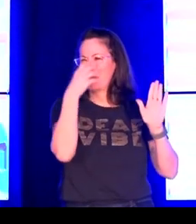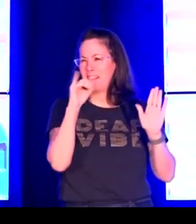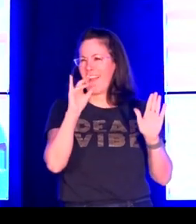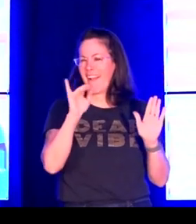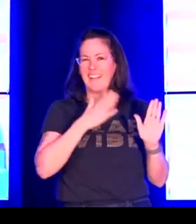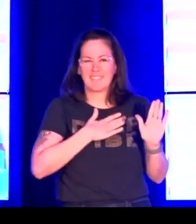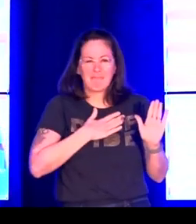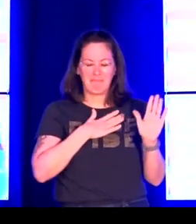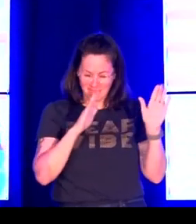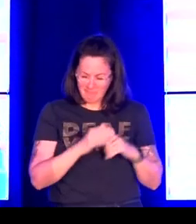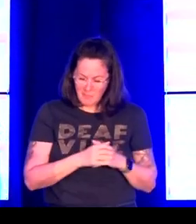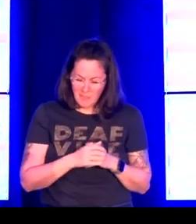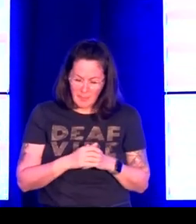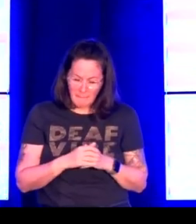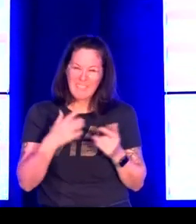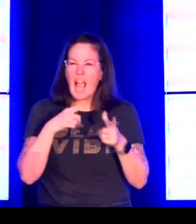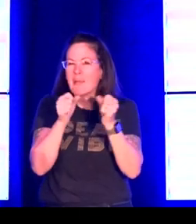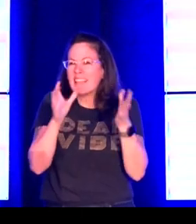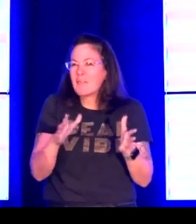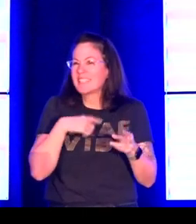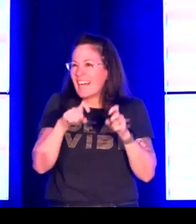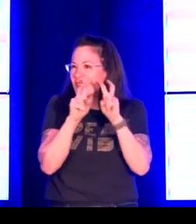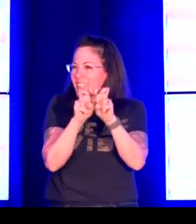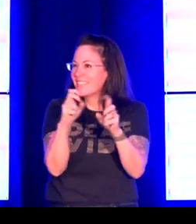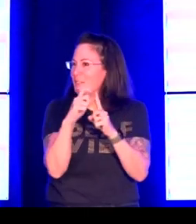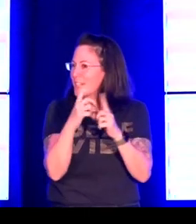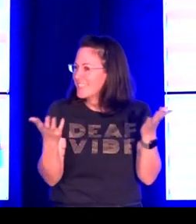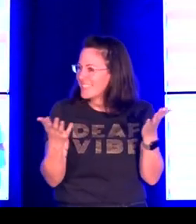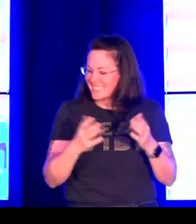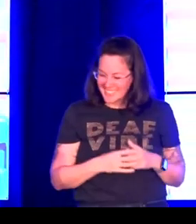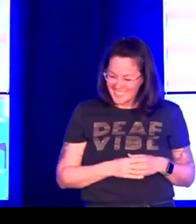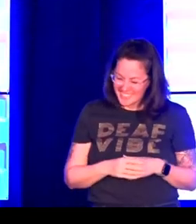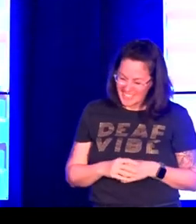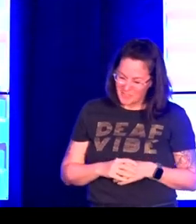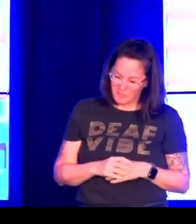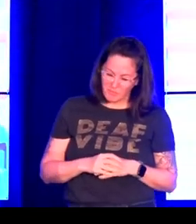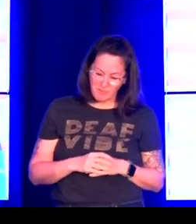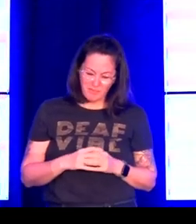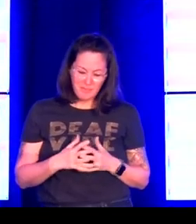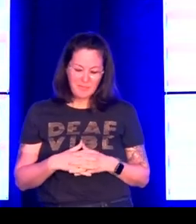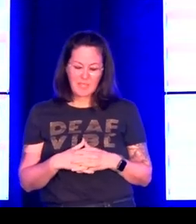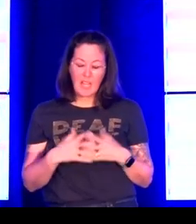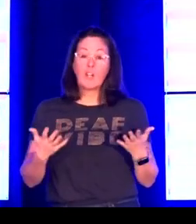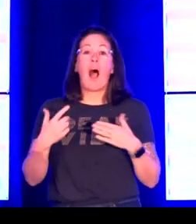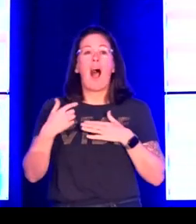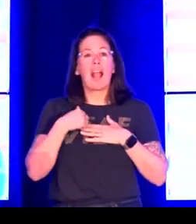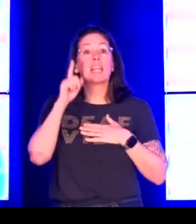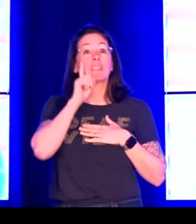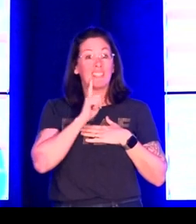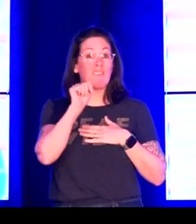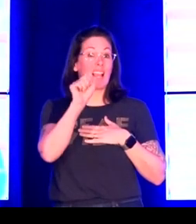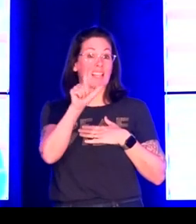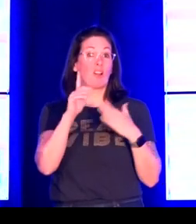Because it has beautiful iconicity of taking that information and making it visible to the communities that need it.